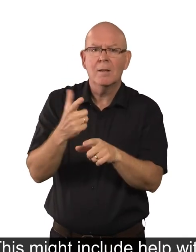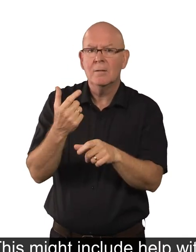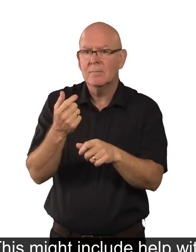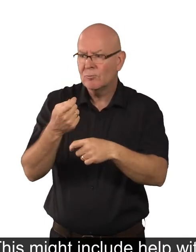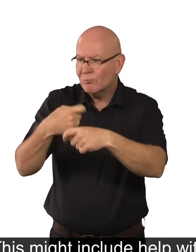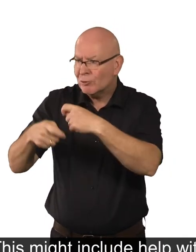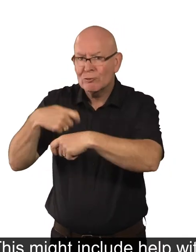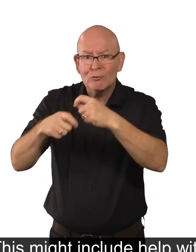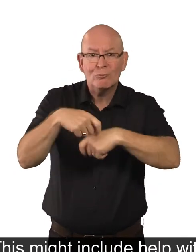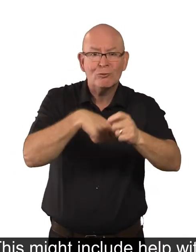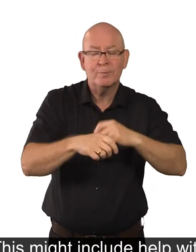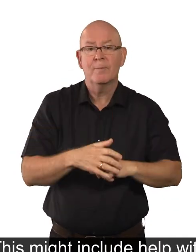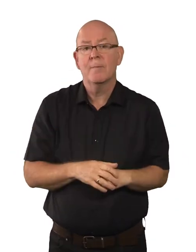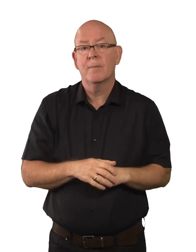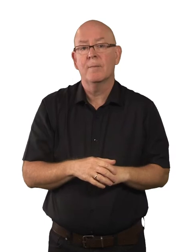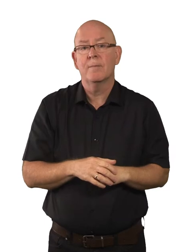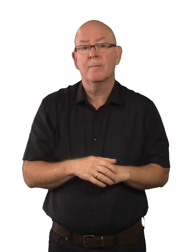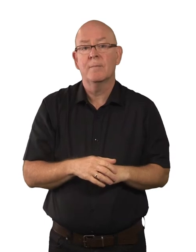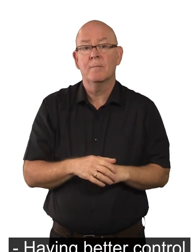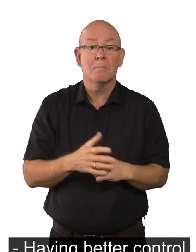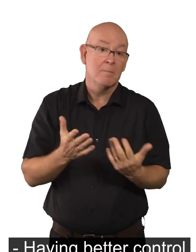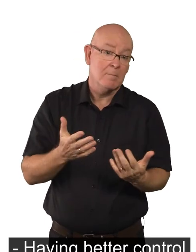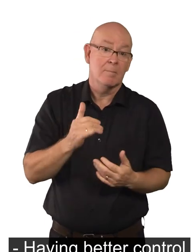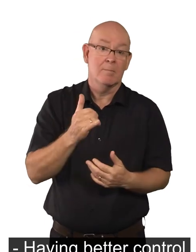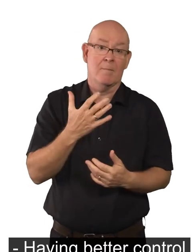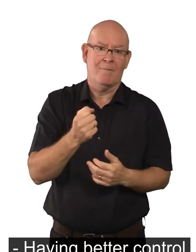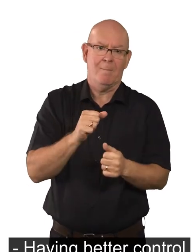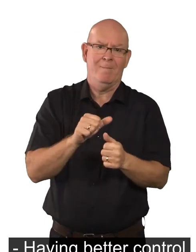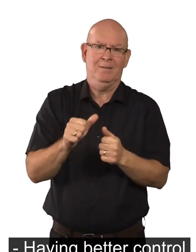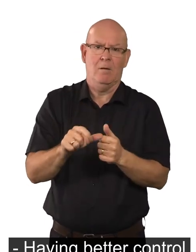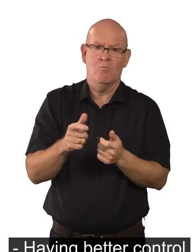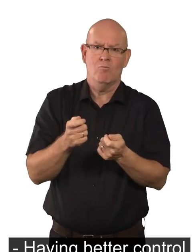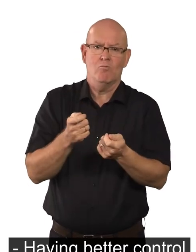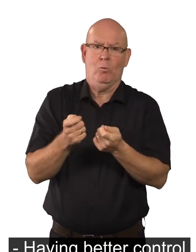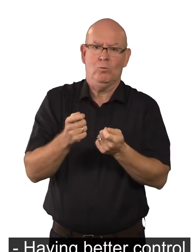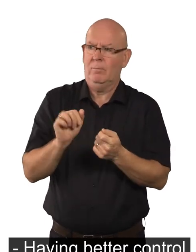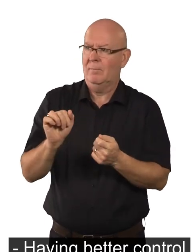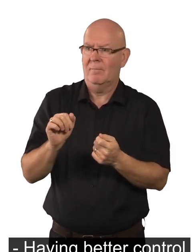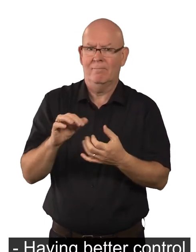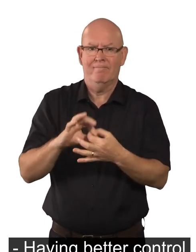the cost of making the changes Having better control over their health and well-being